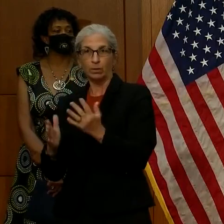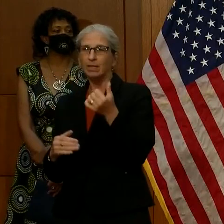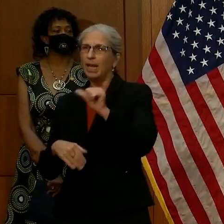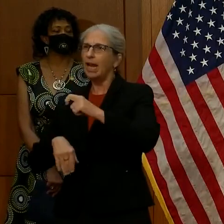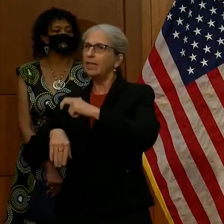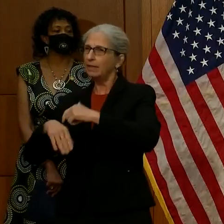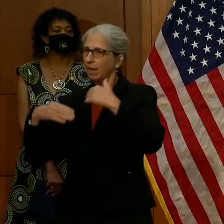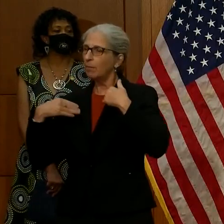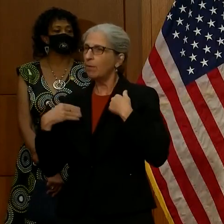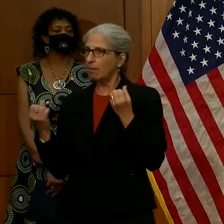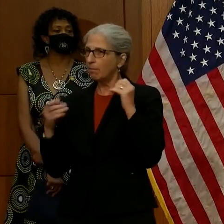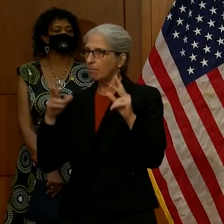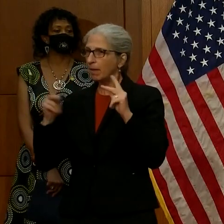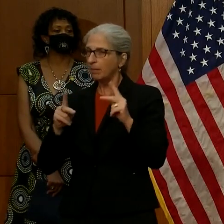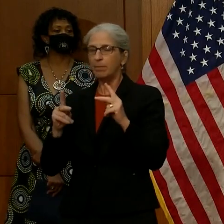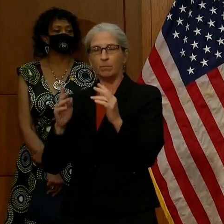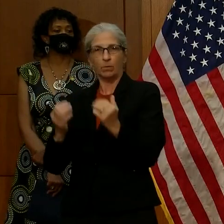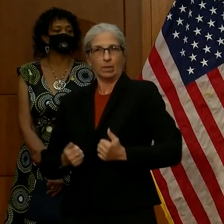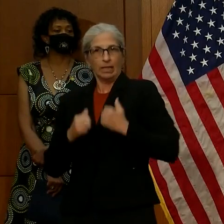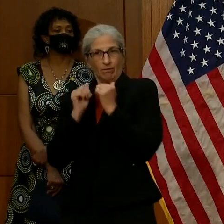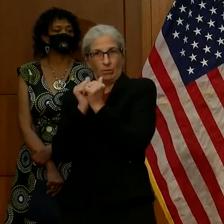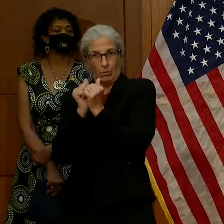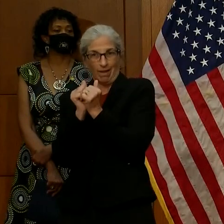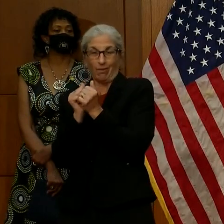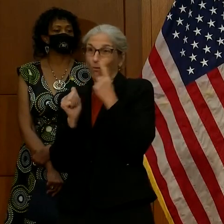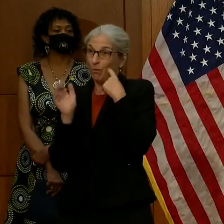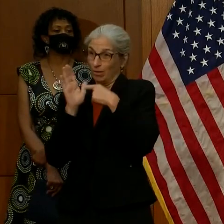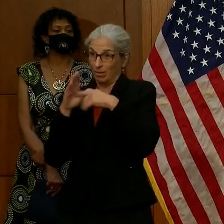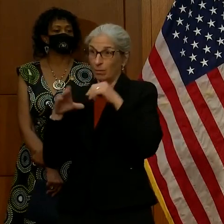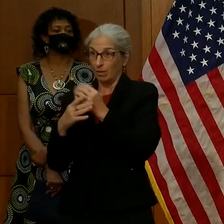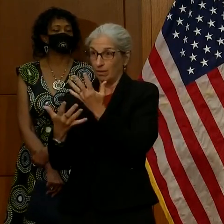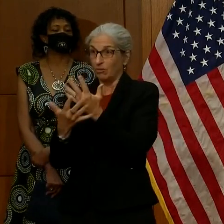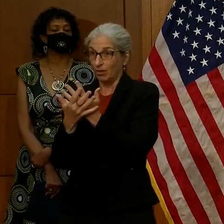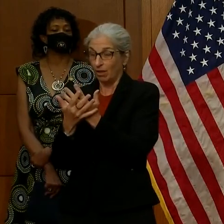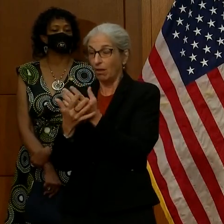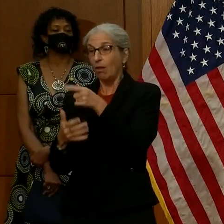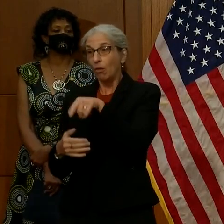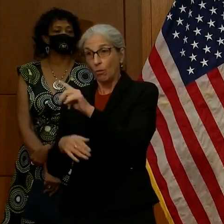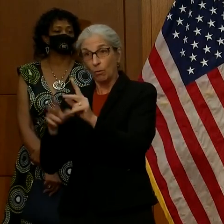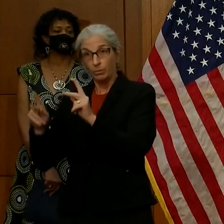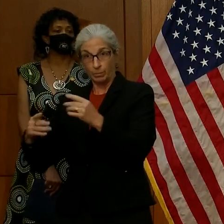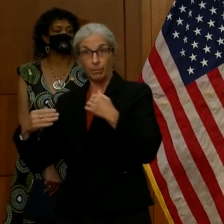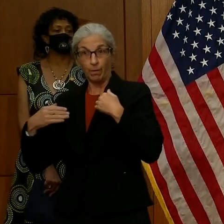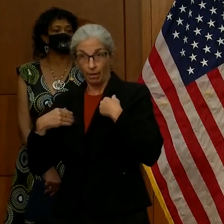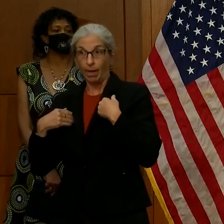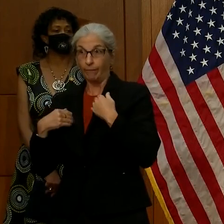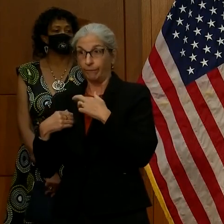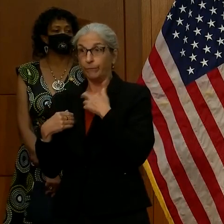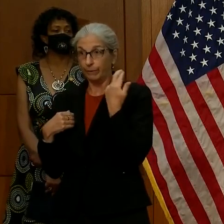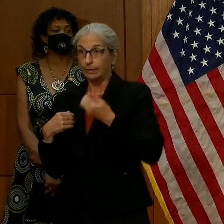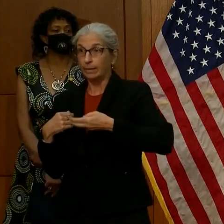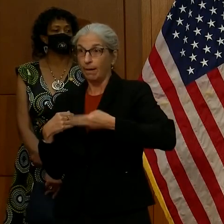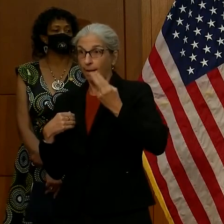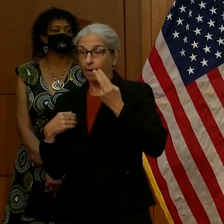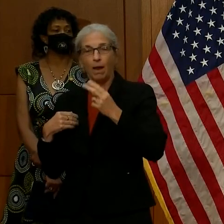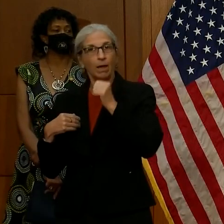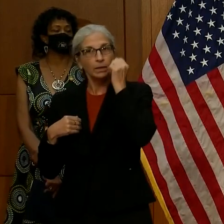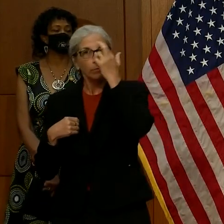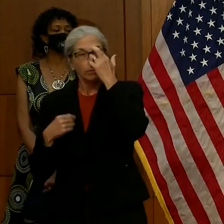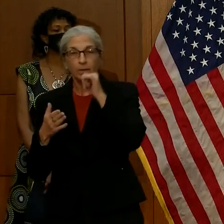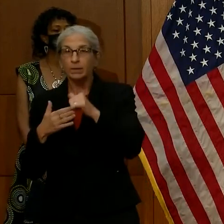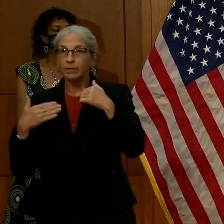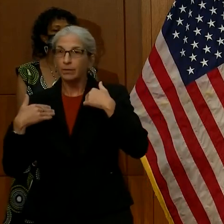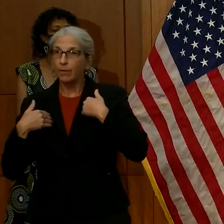correctional facility, those individuals are at risk. I hadn't heard, Andre, that they're having issues with